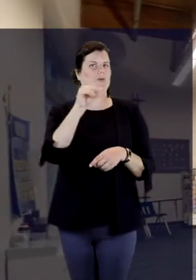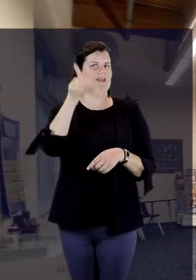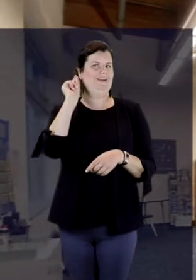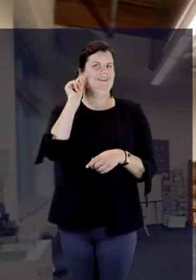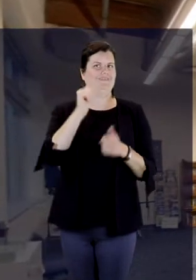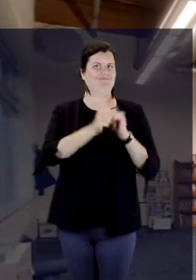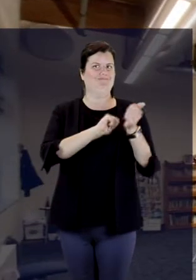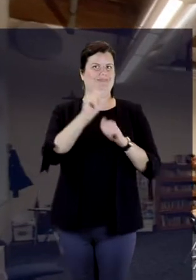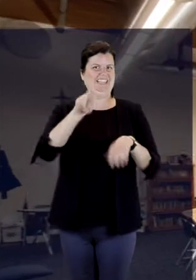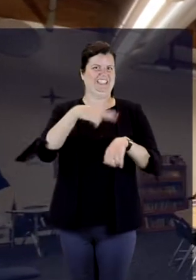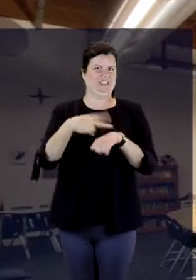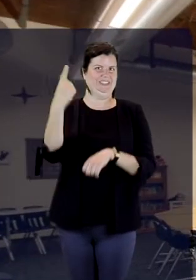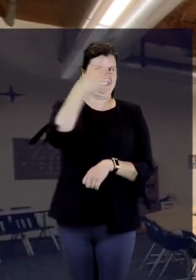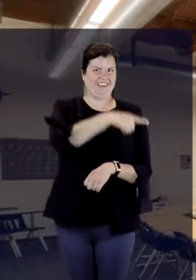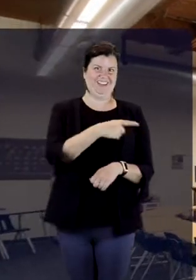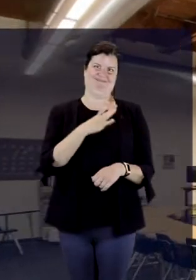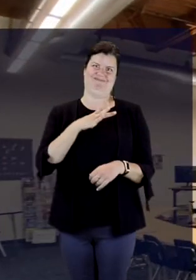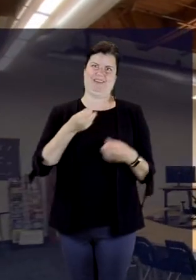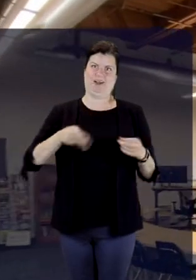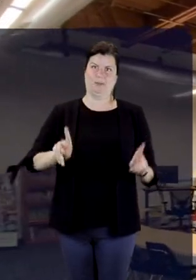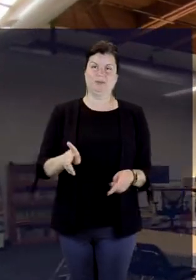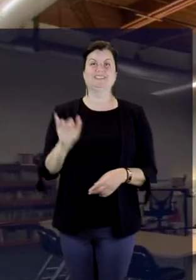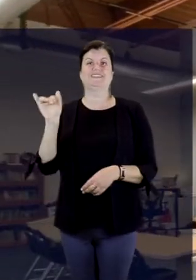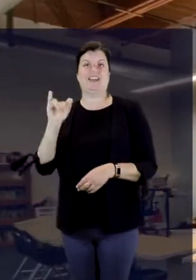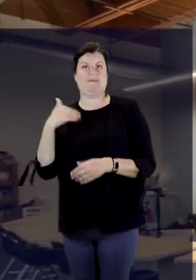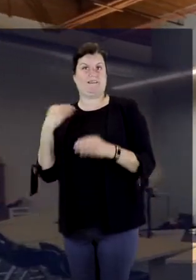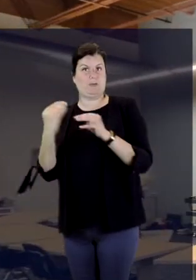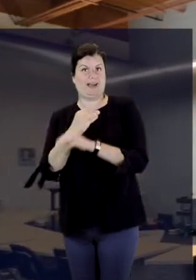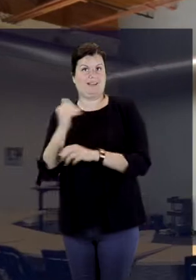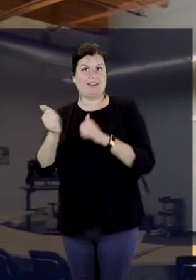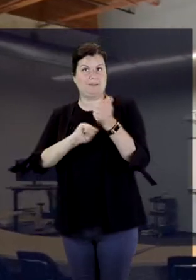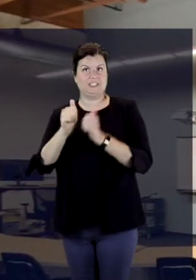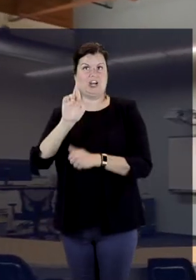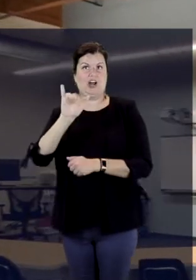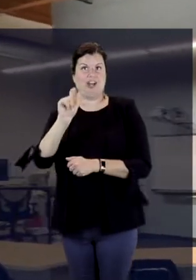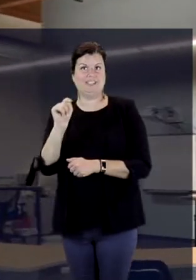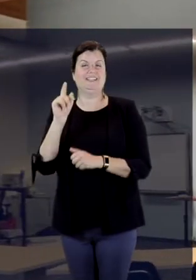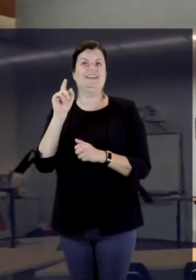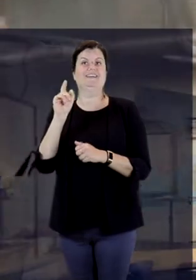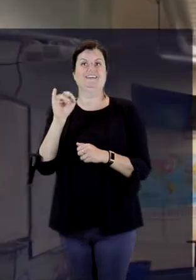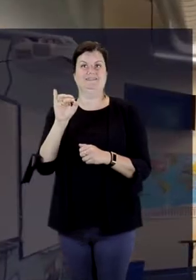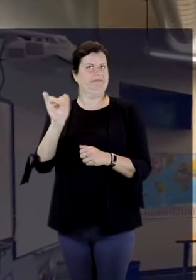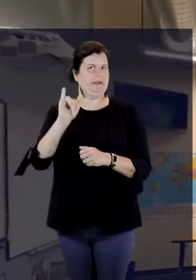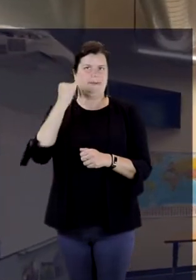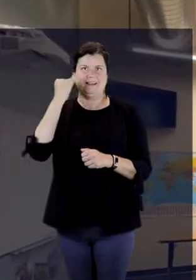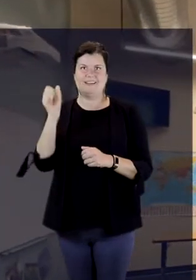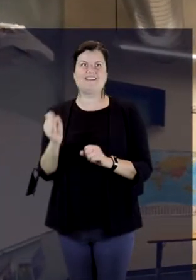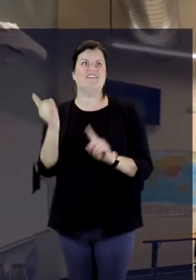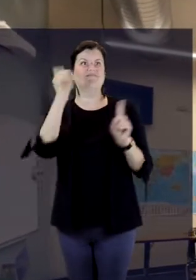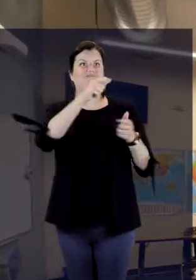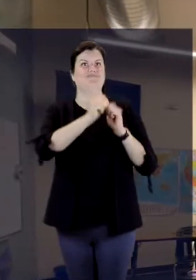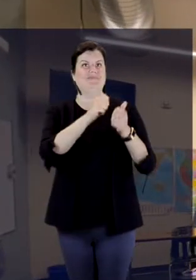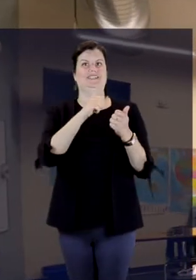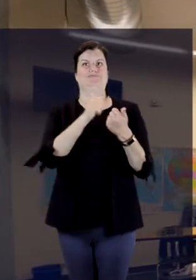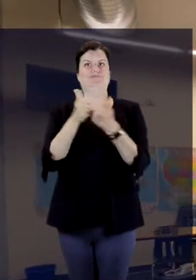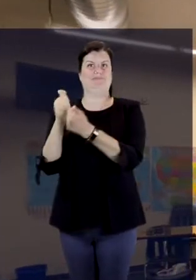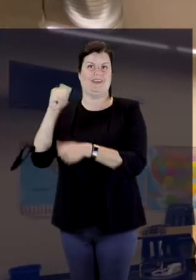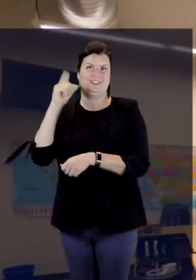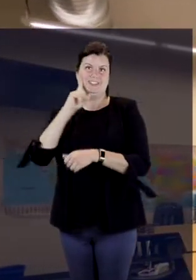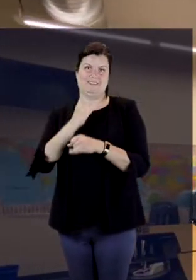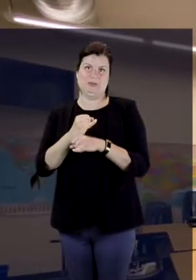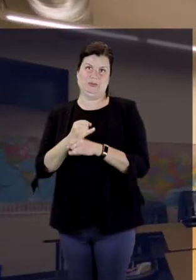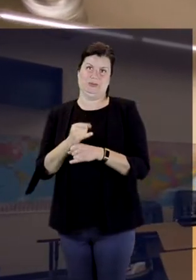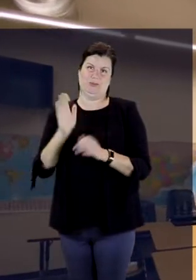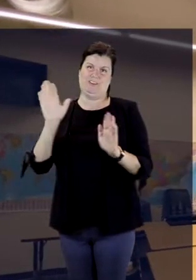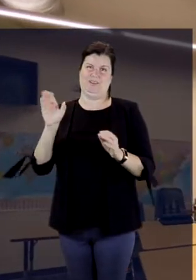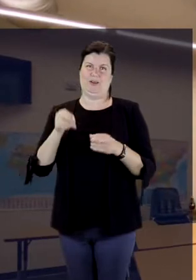are able to face off with their opponents, they have the opportunity to head out to Gallaudet